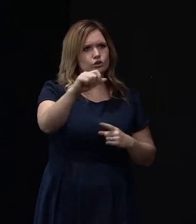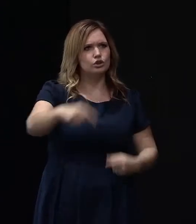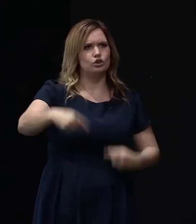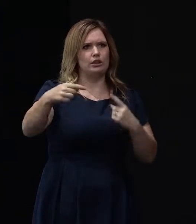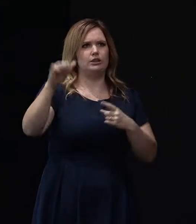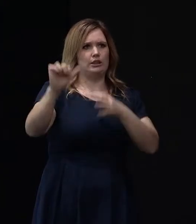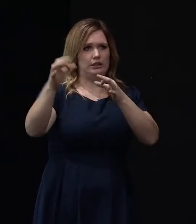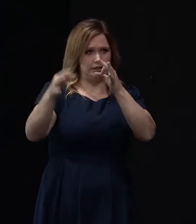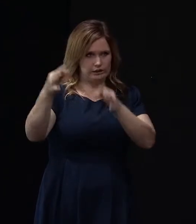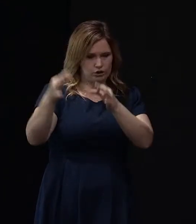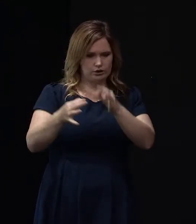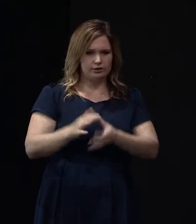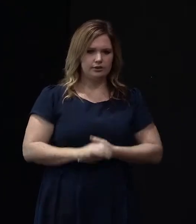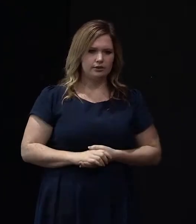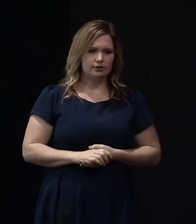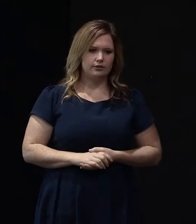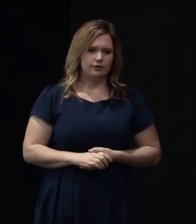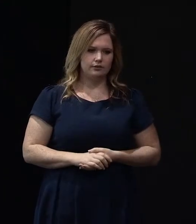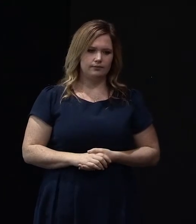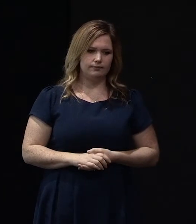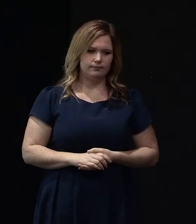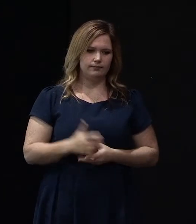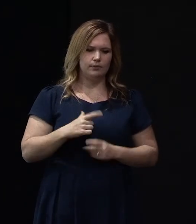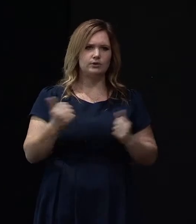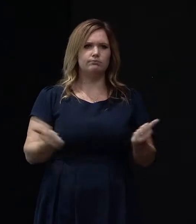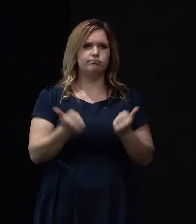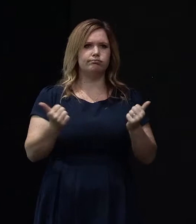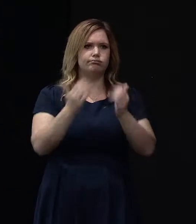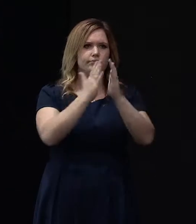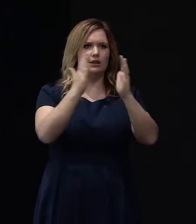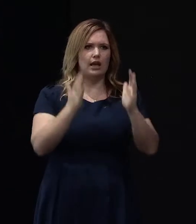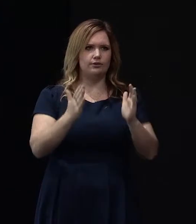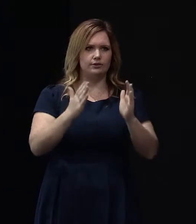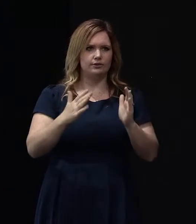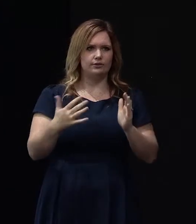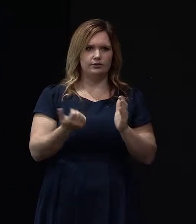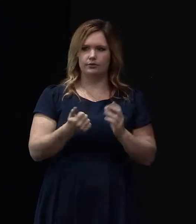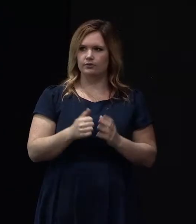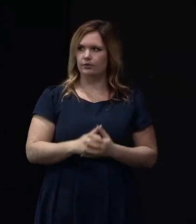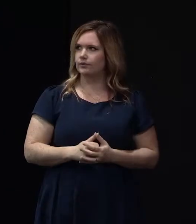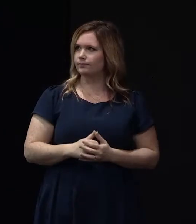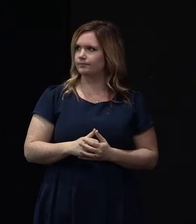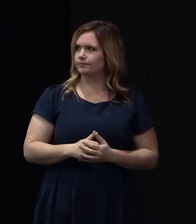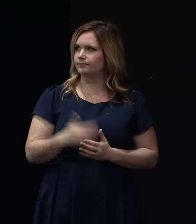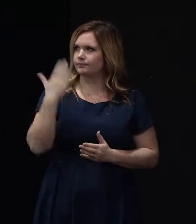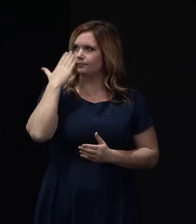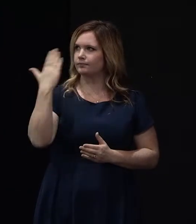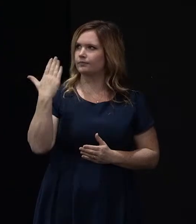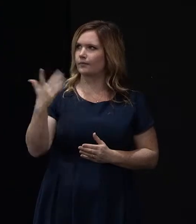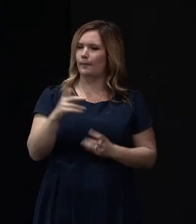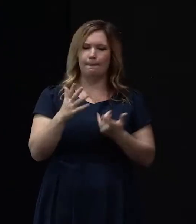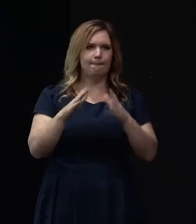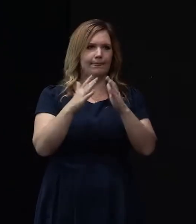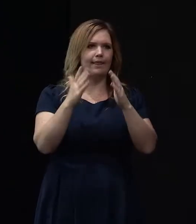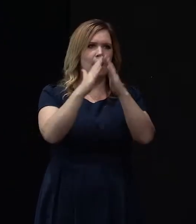is because there were a considerable number of houses which are, I'll just have to wave my hands around here, which are basically an L-shape